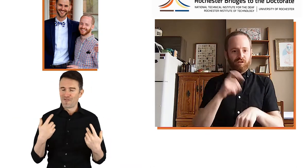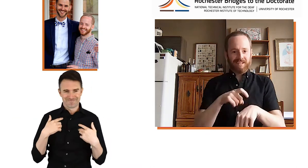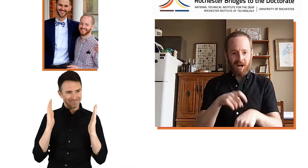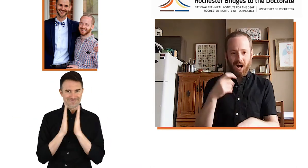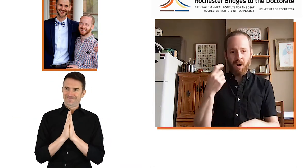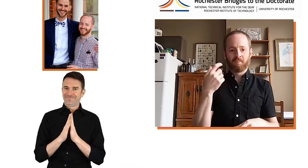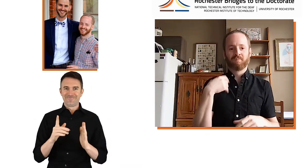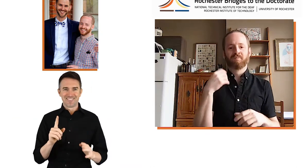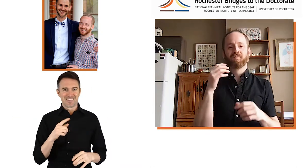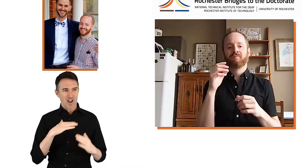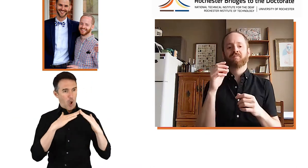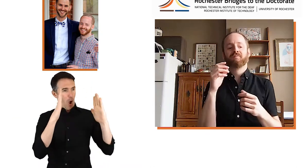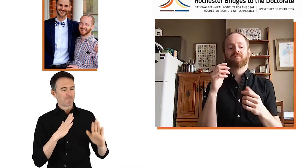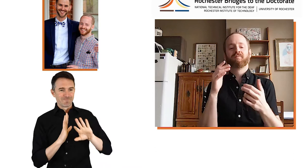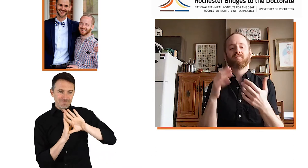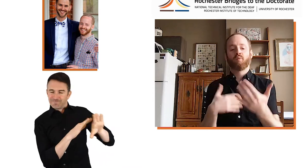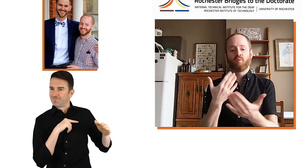left home for the very first time.